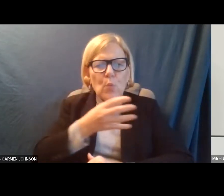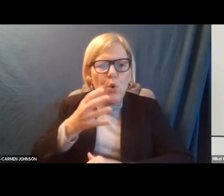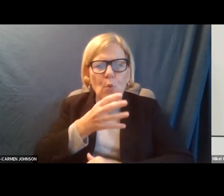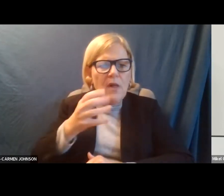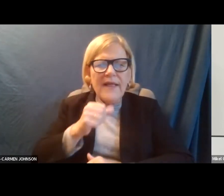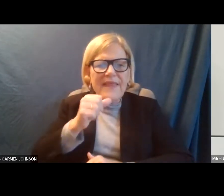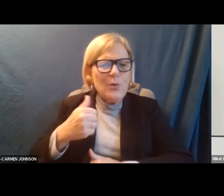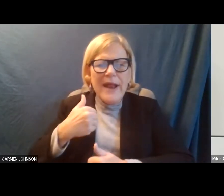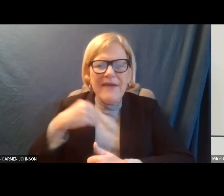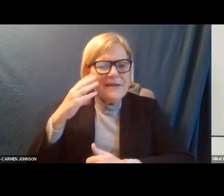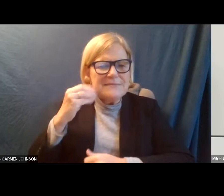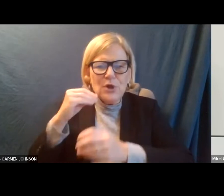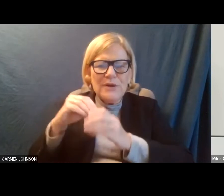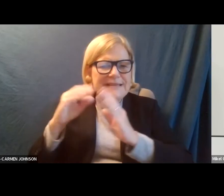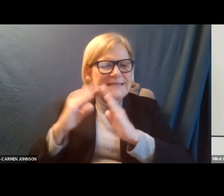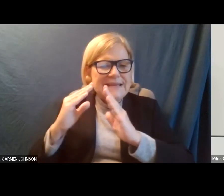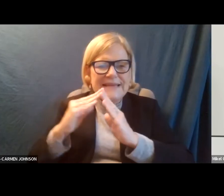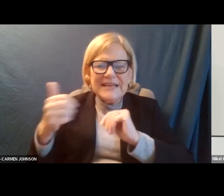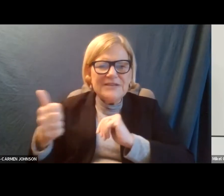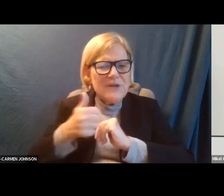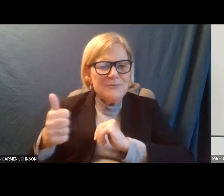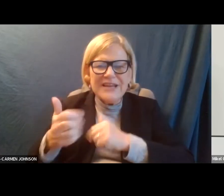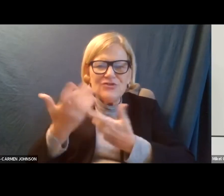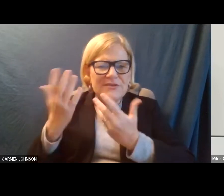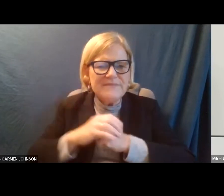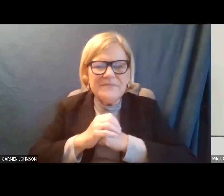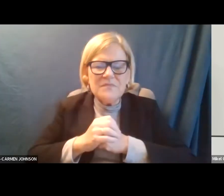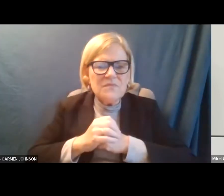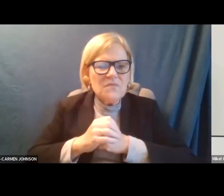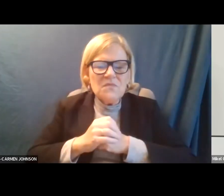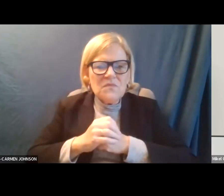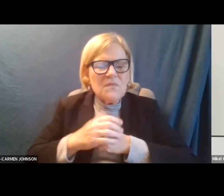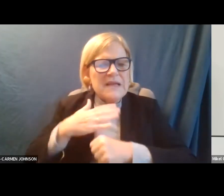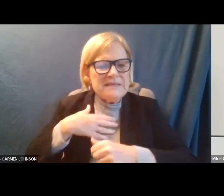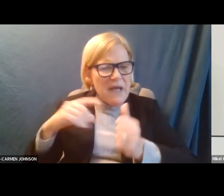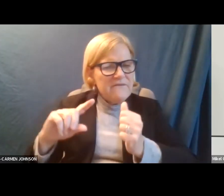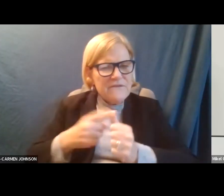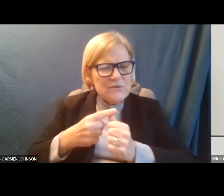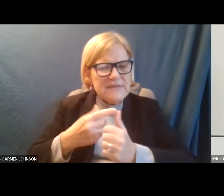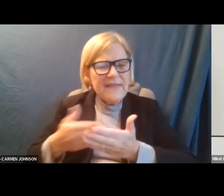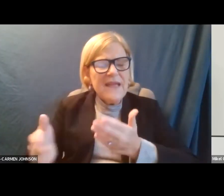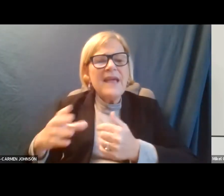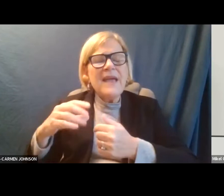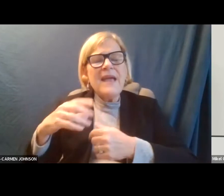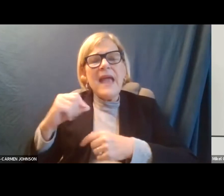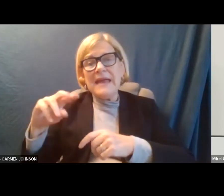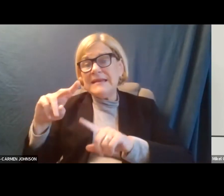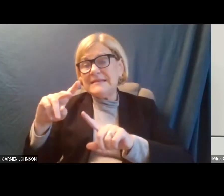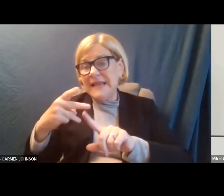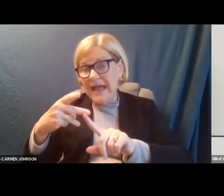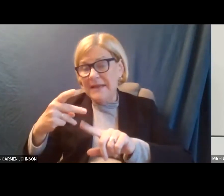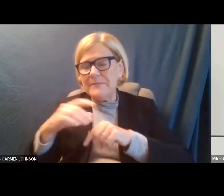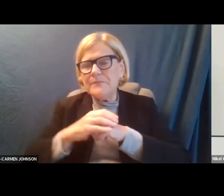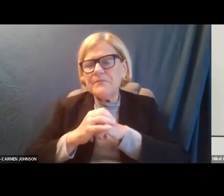have experience in urban transit. Um, that's my first thing. And my, um, second thing